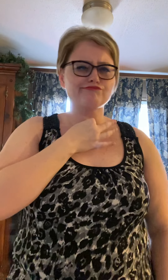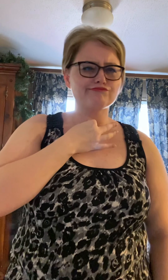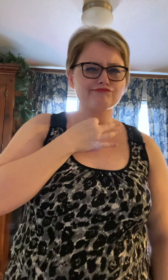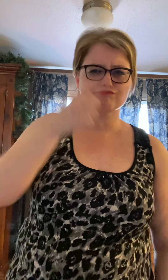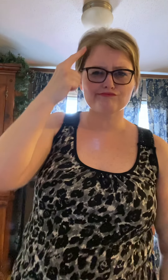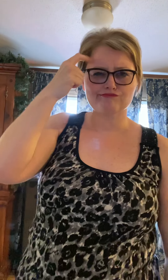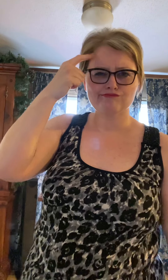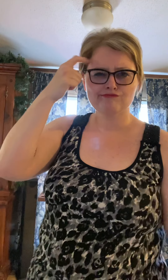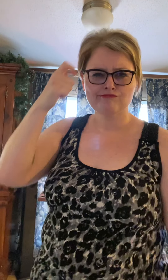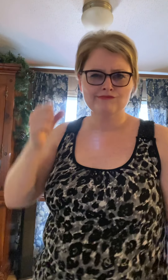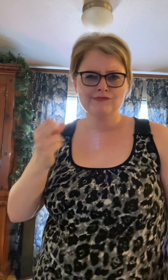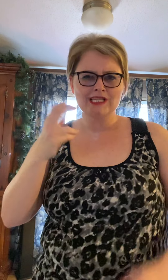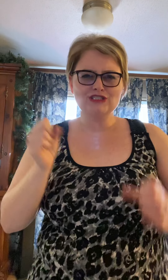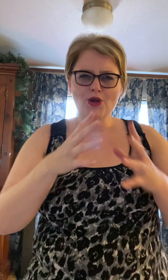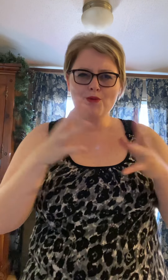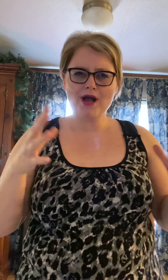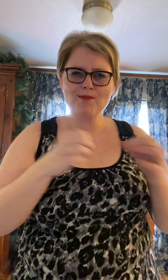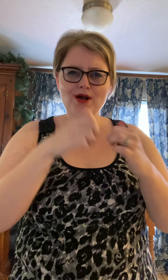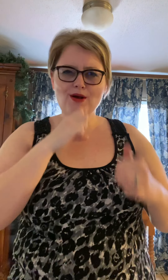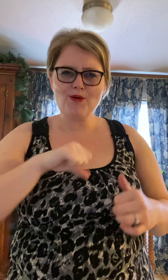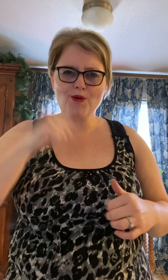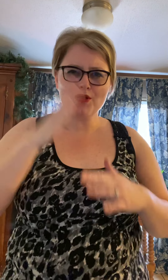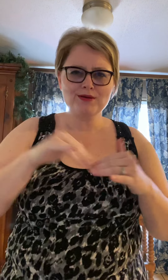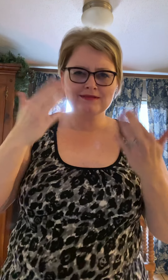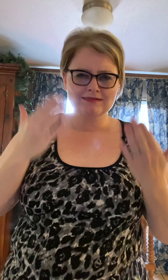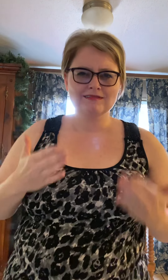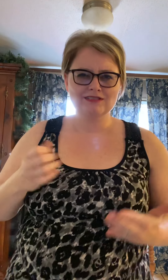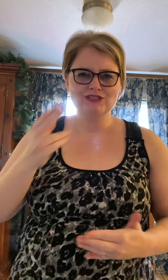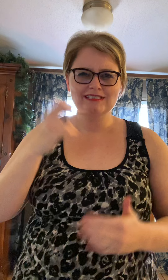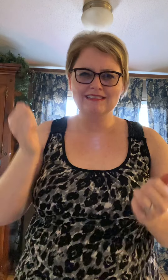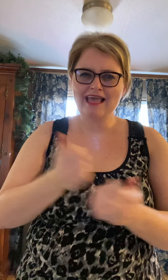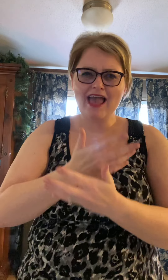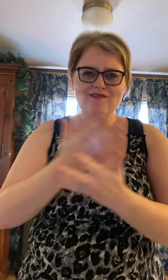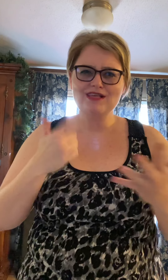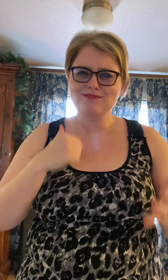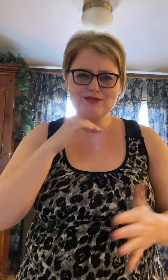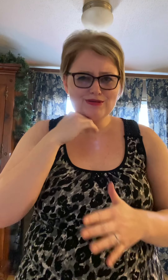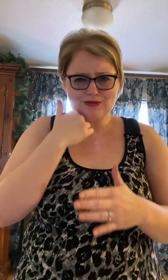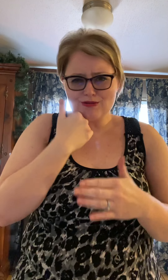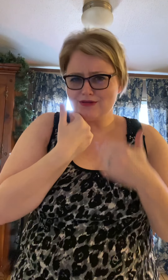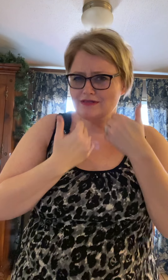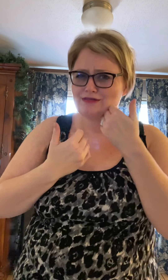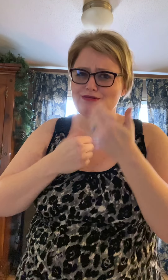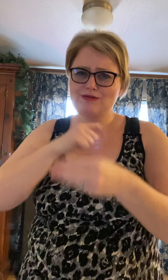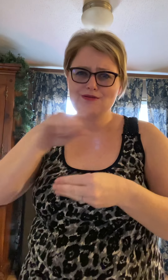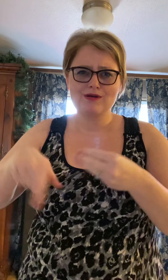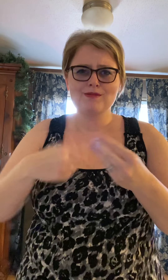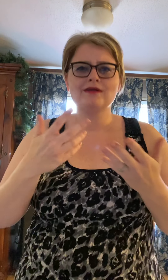much older than me She's everything I'm insecure about Yet today I drove through the suburbs